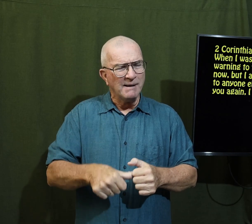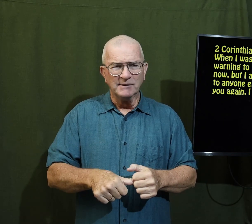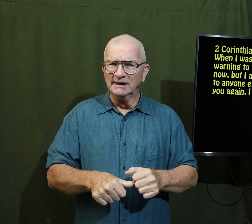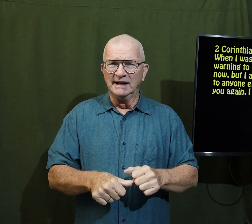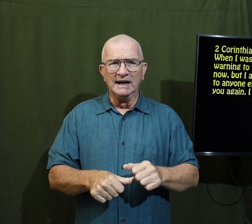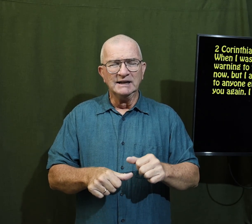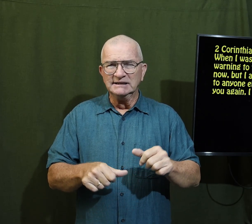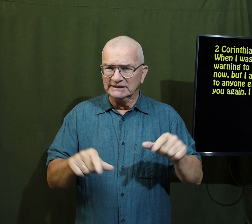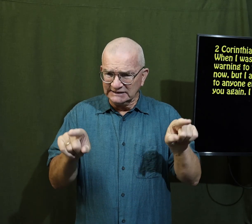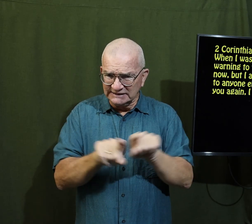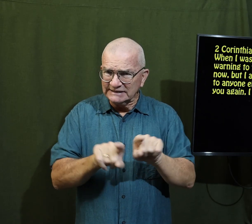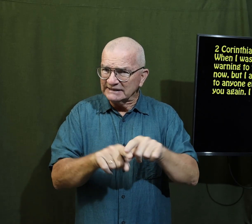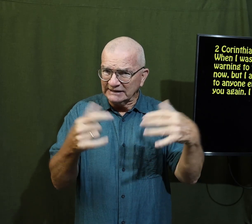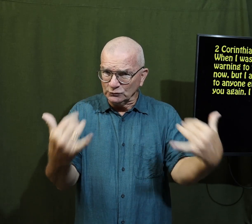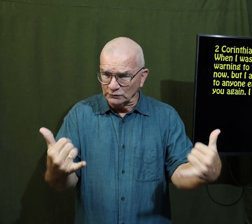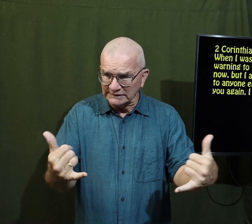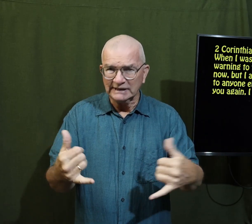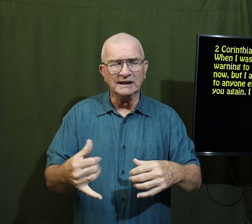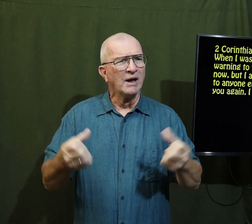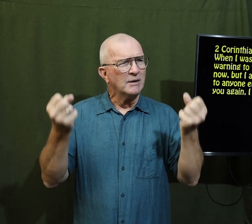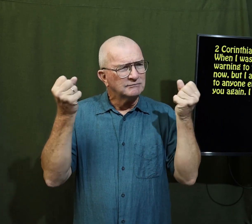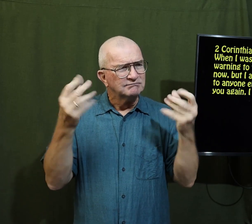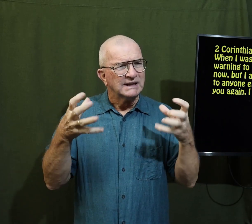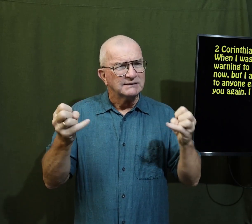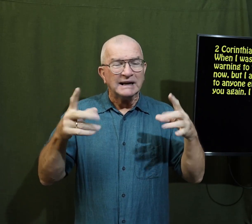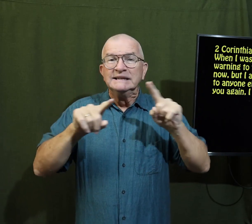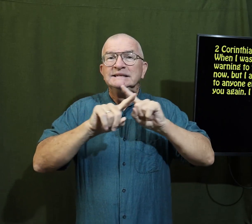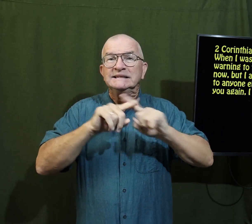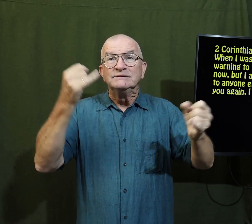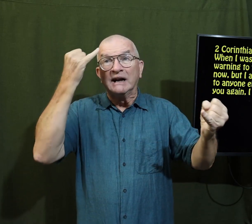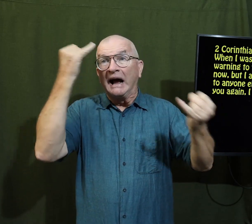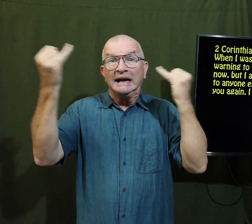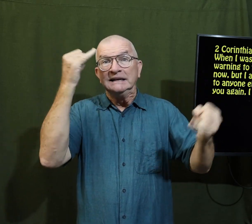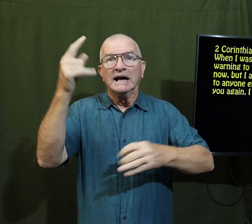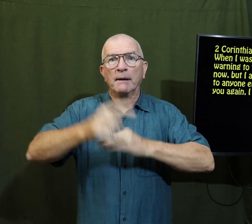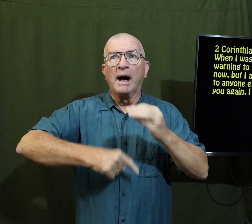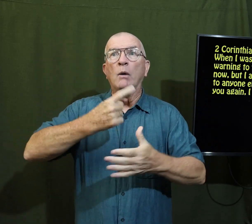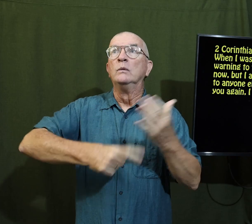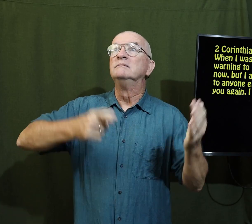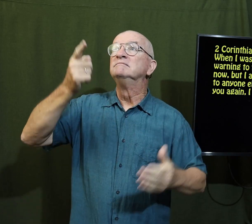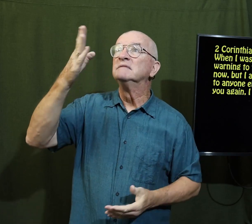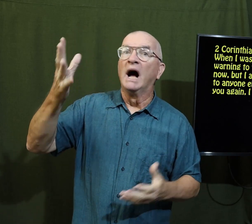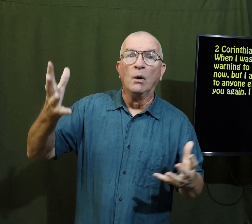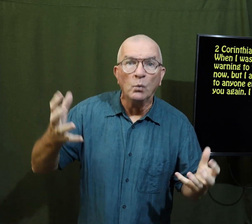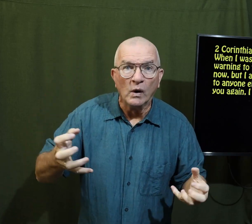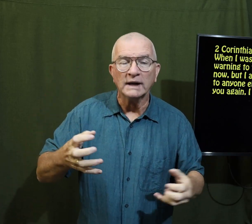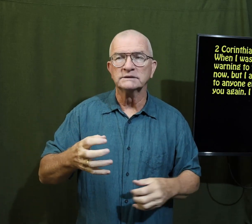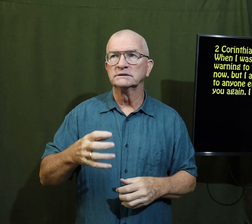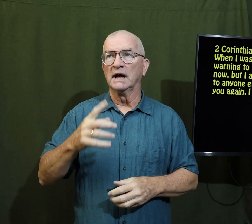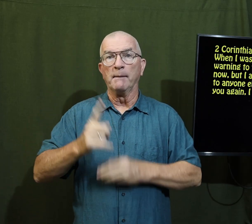Remember just like today many people had different ideas about what God wants